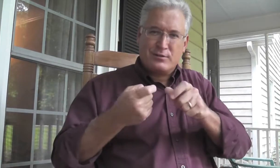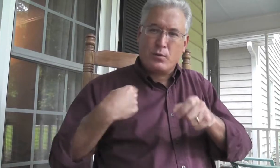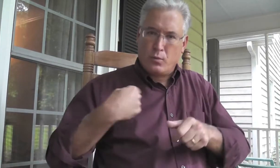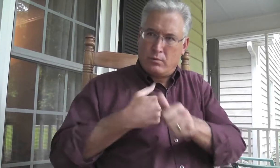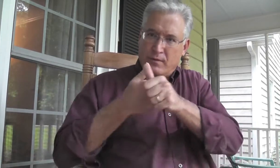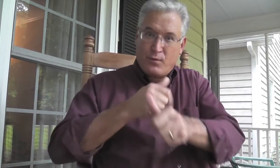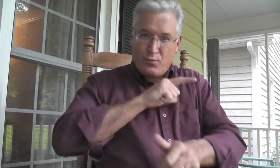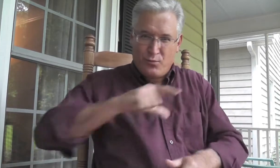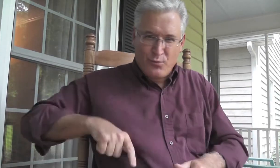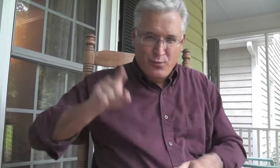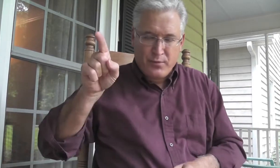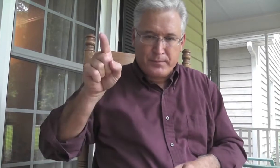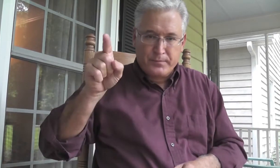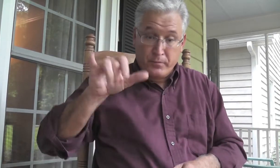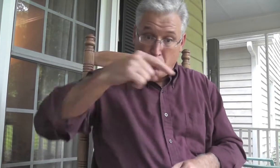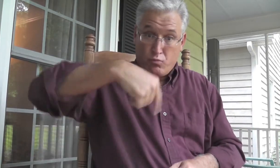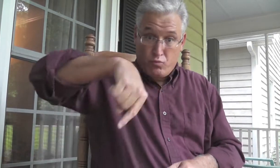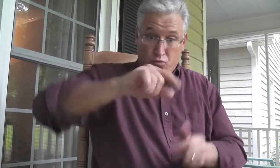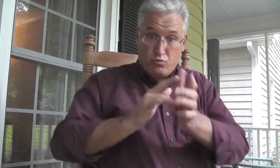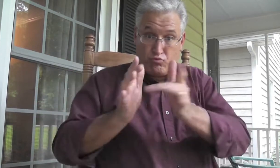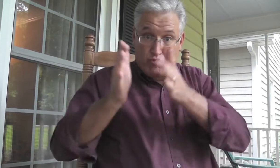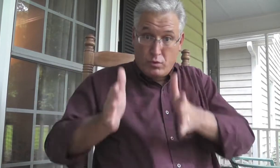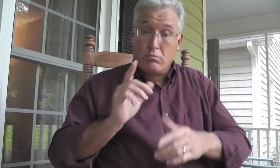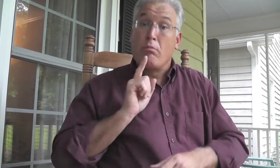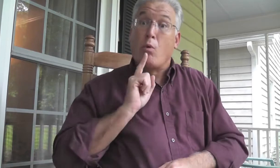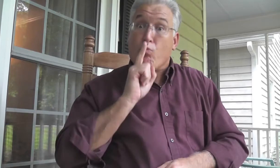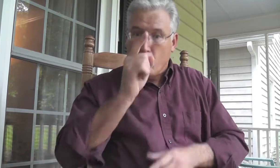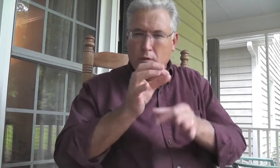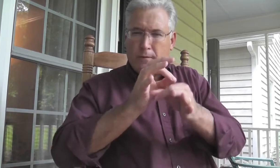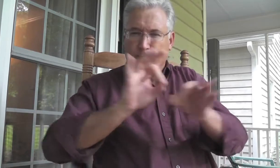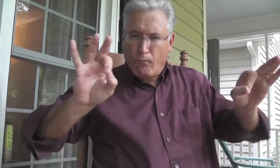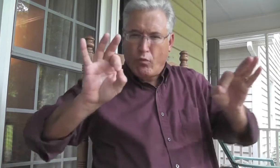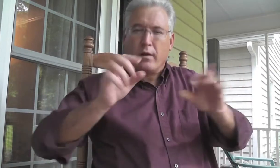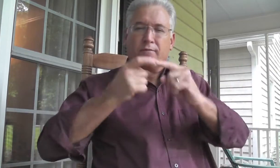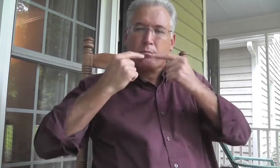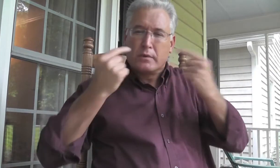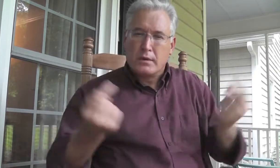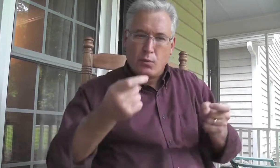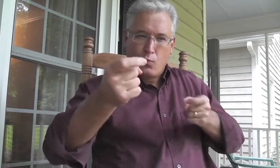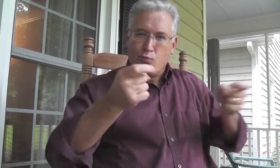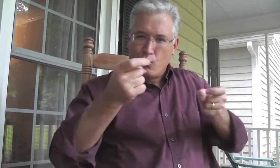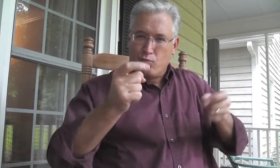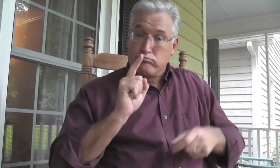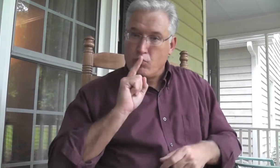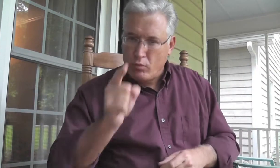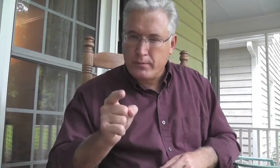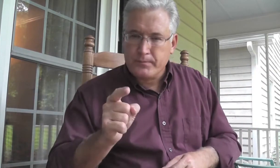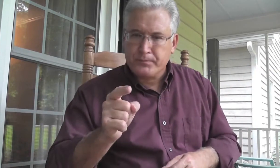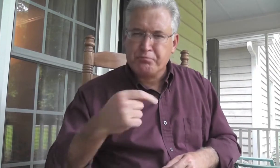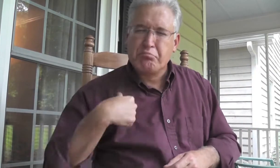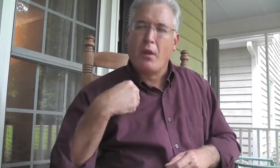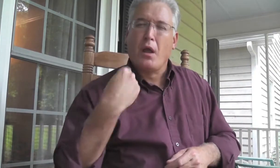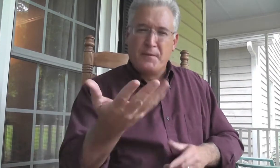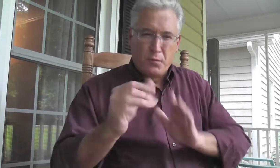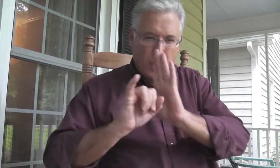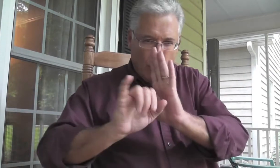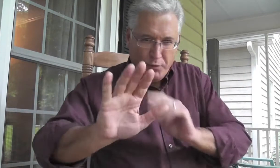Believers have a changed heart. They are a new man. They are new in the Lord. And they are really free from sin. It has no control over them.